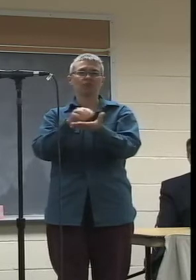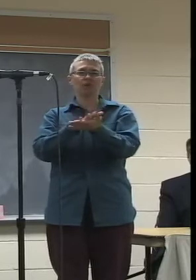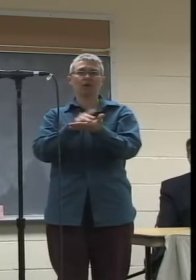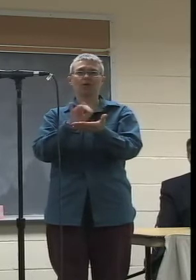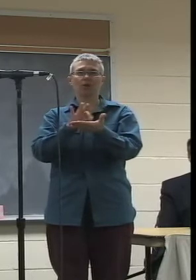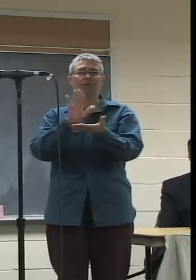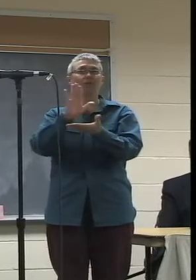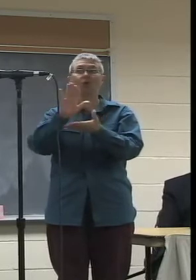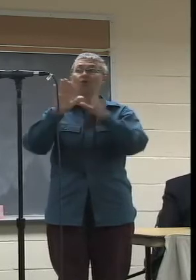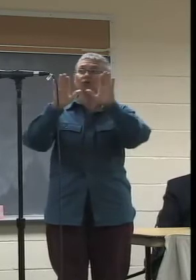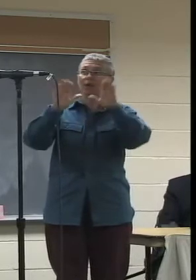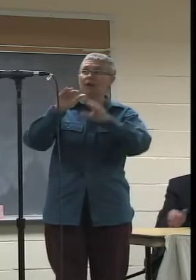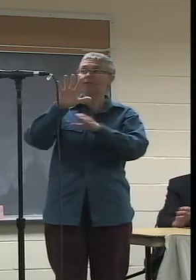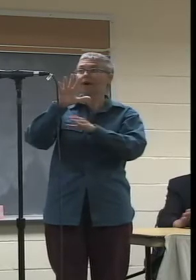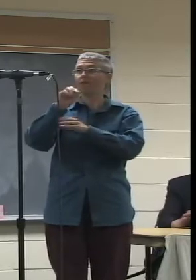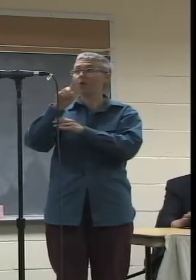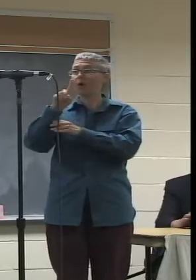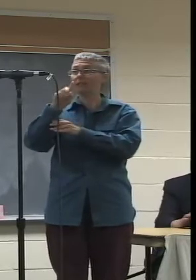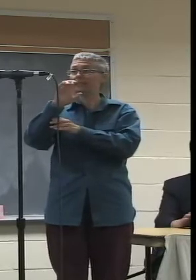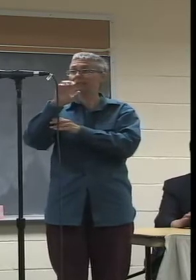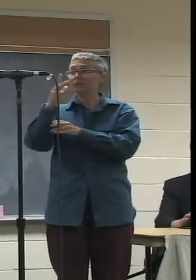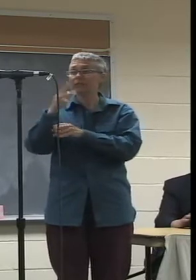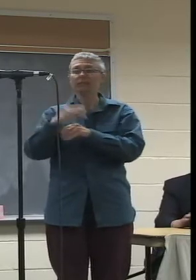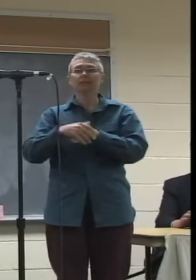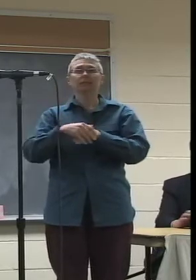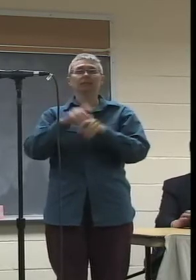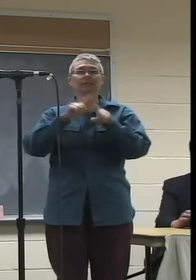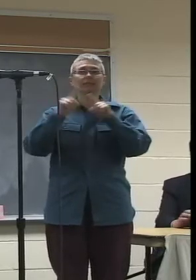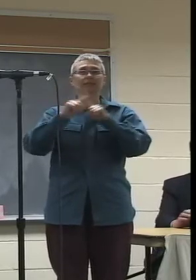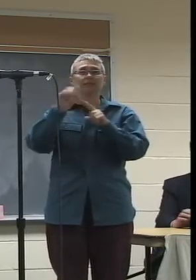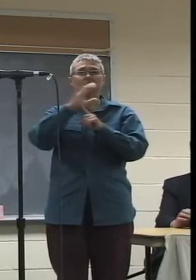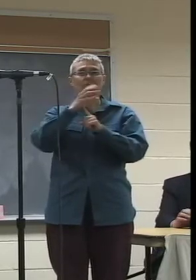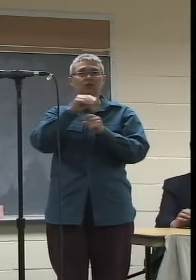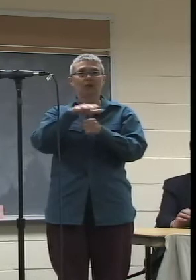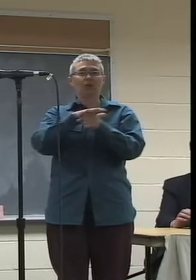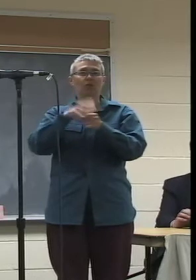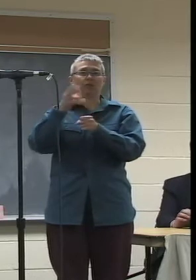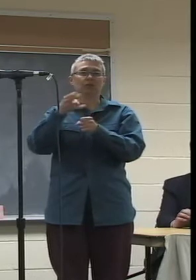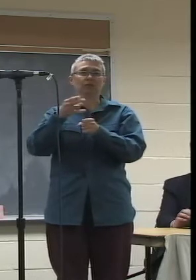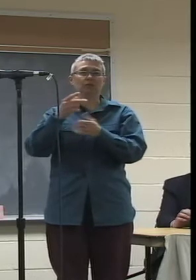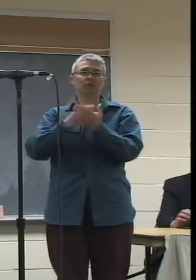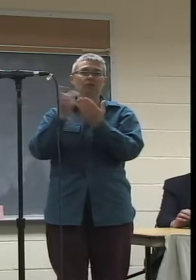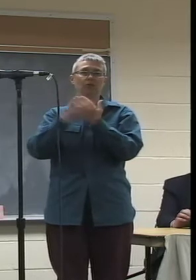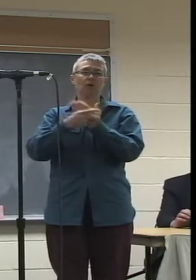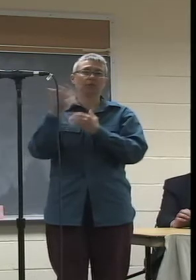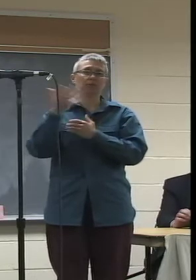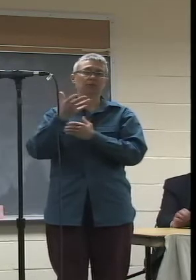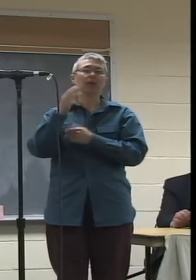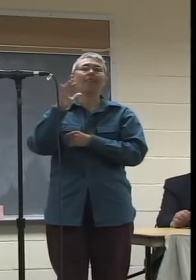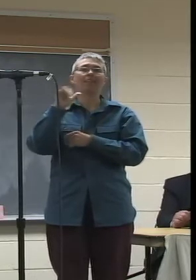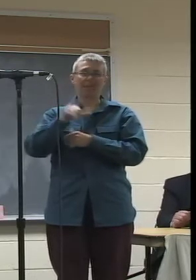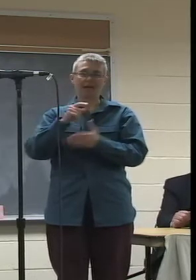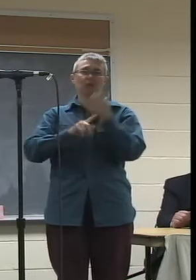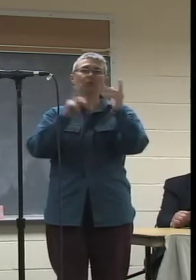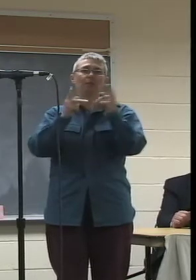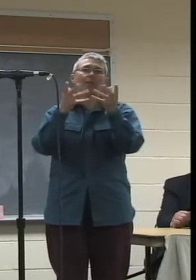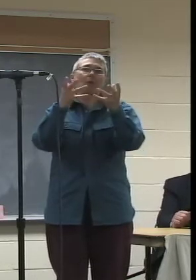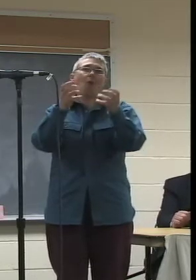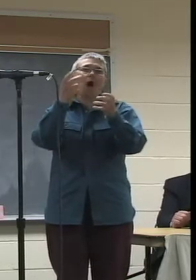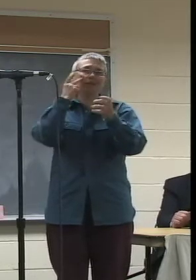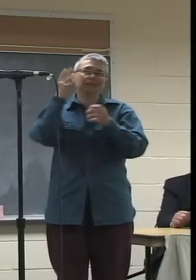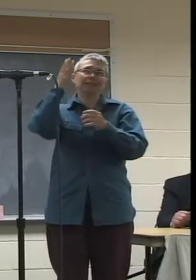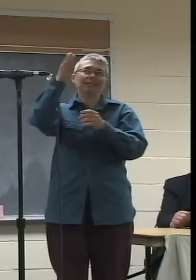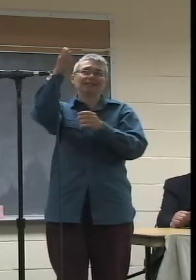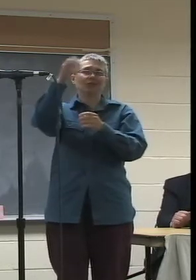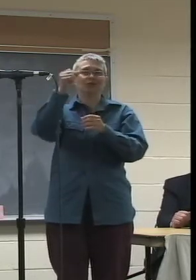501c3s of cultural and local history programming is what's going to be sought after years from now. So I'm looking